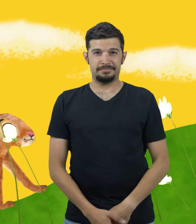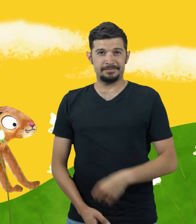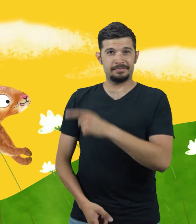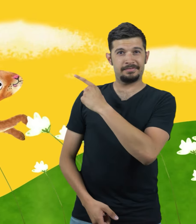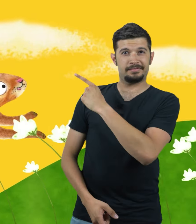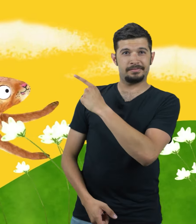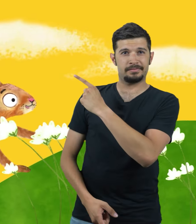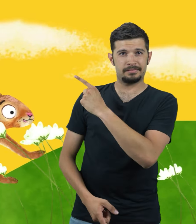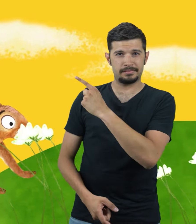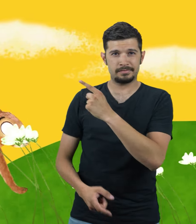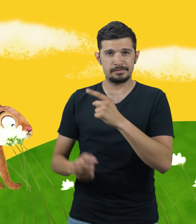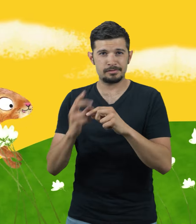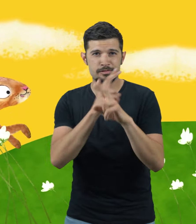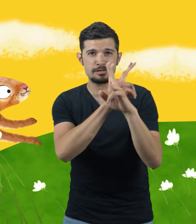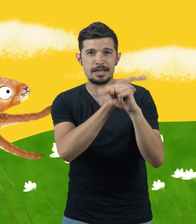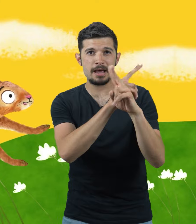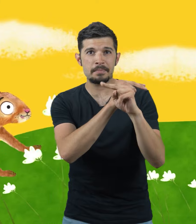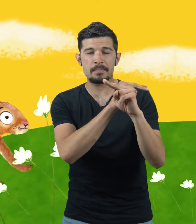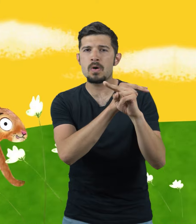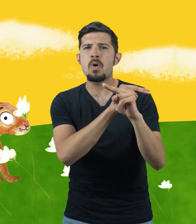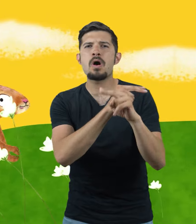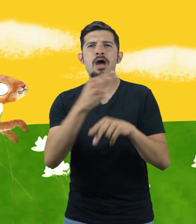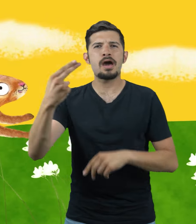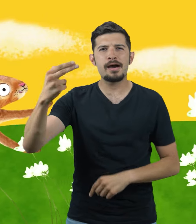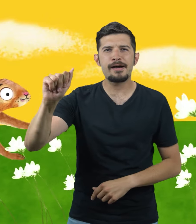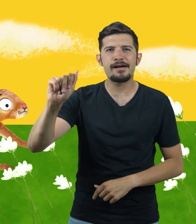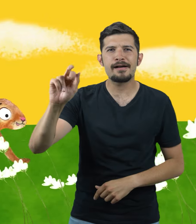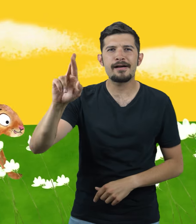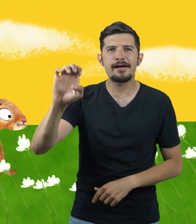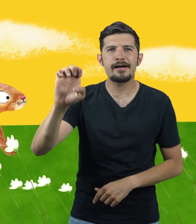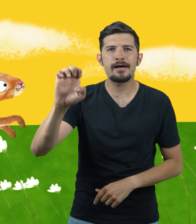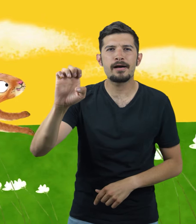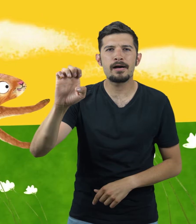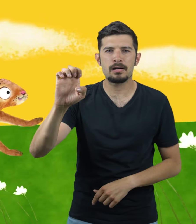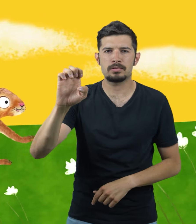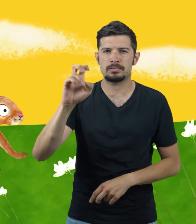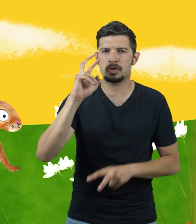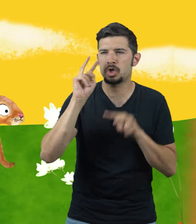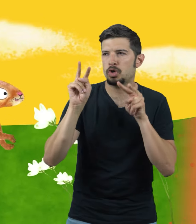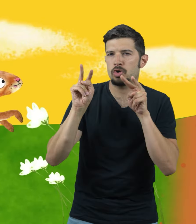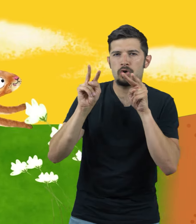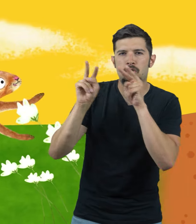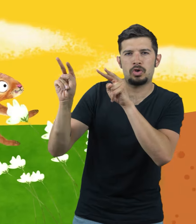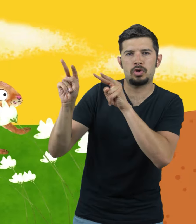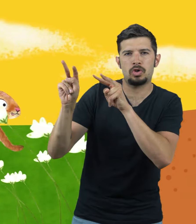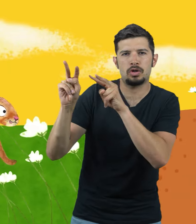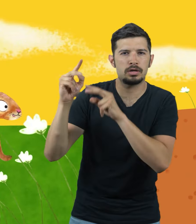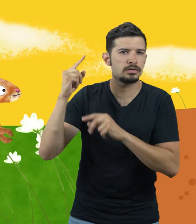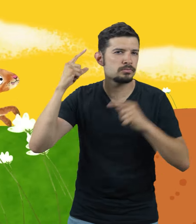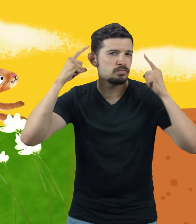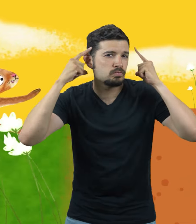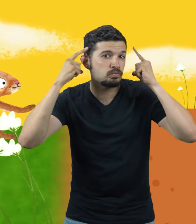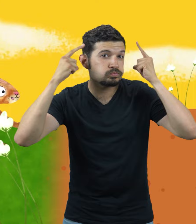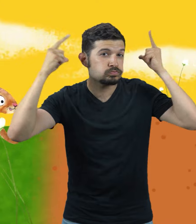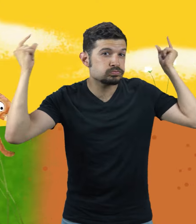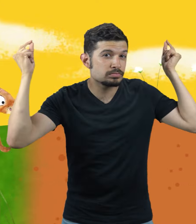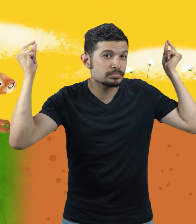Is this a rabbit or a hare? Check the ears out to compare.